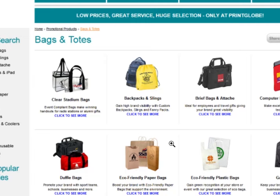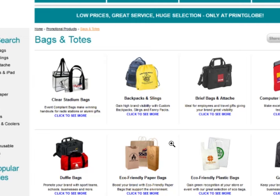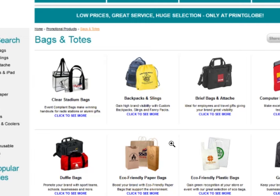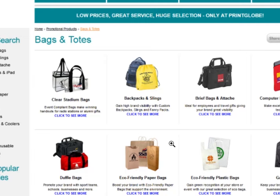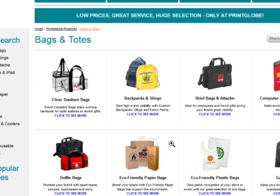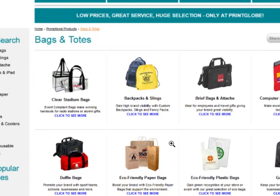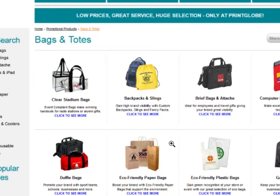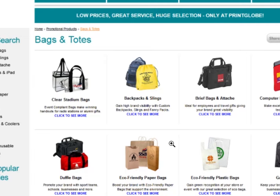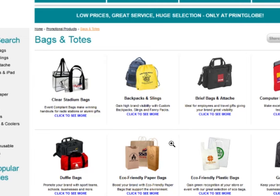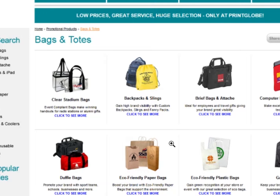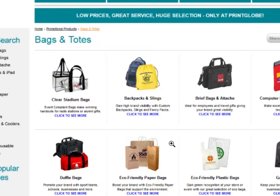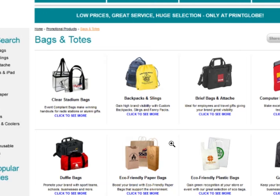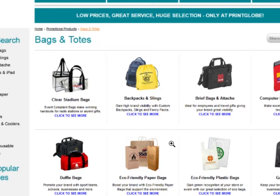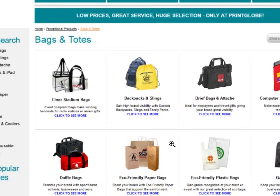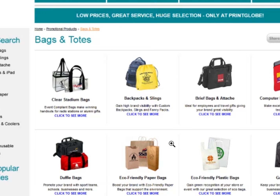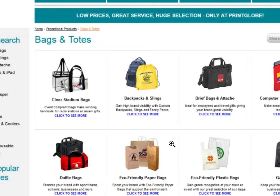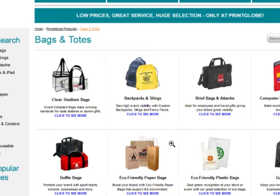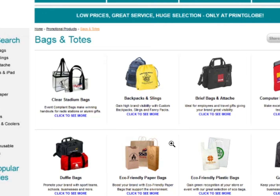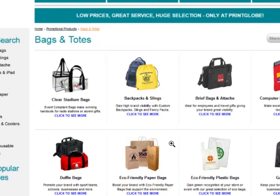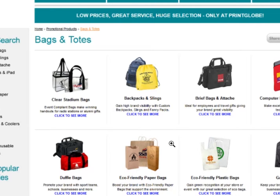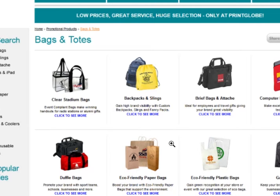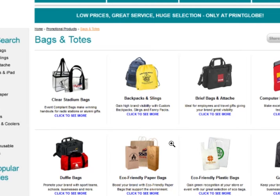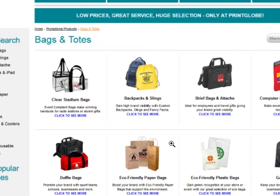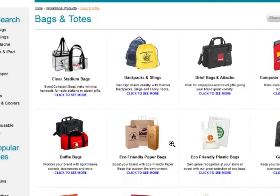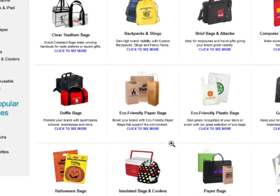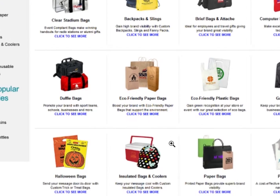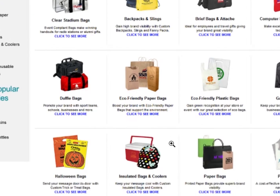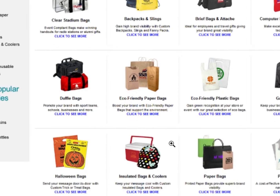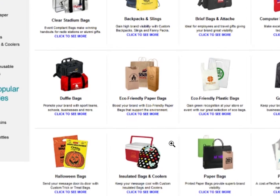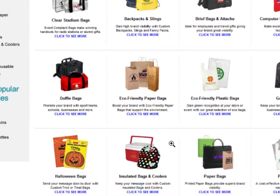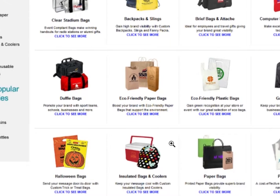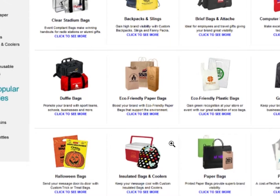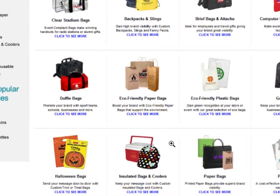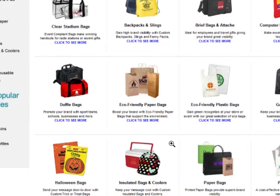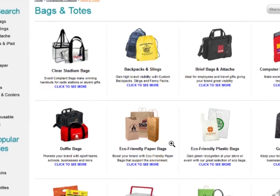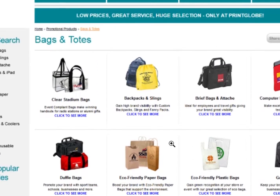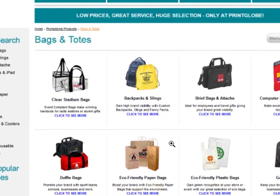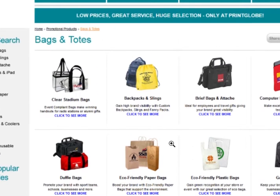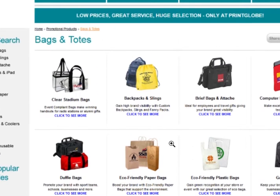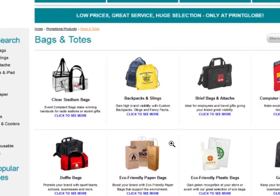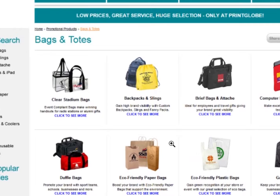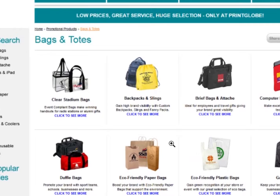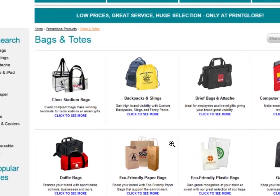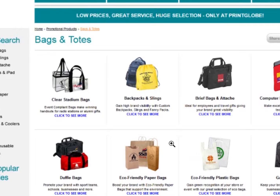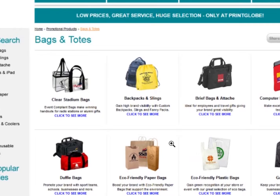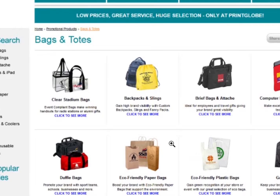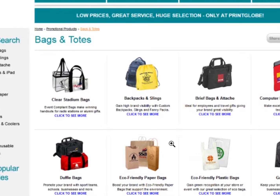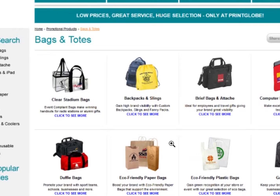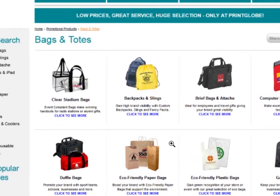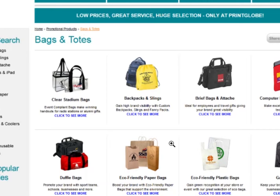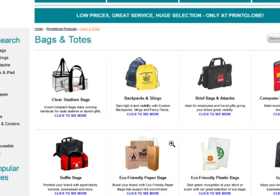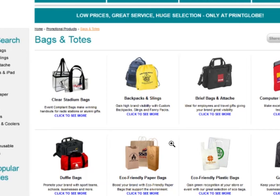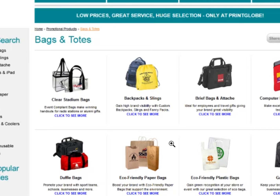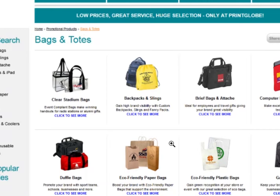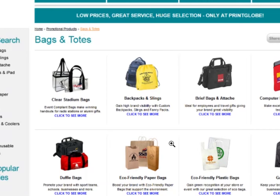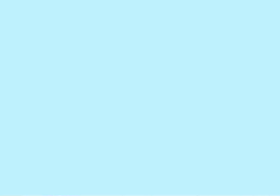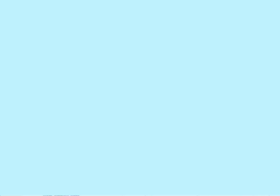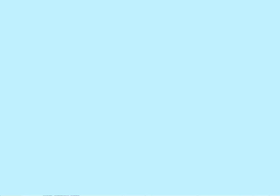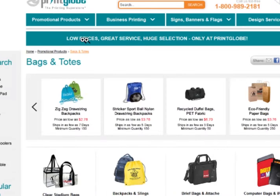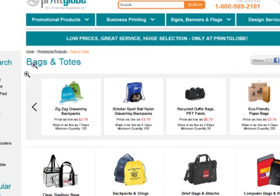didn't move navigation as they expected so they decided to try something else let's look at the third thing they tried this is